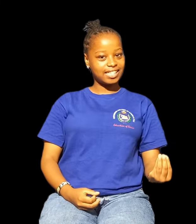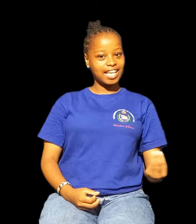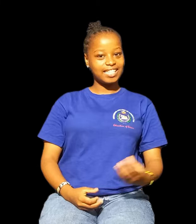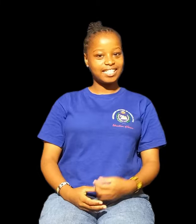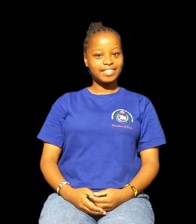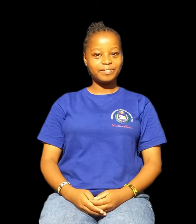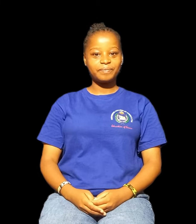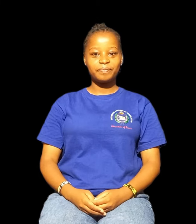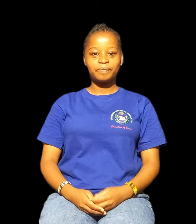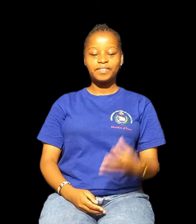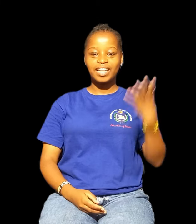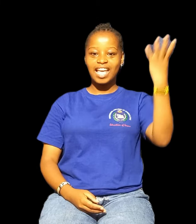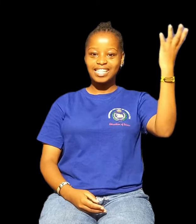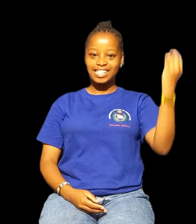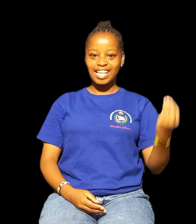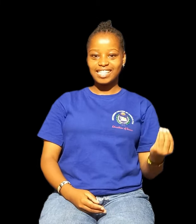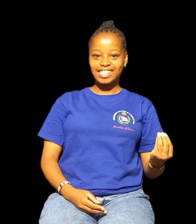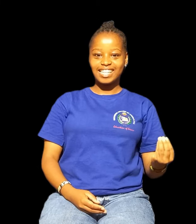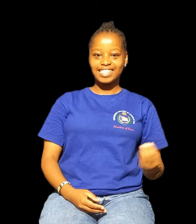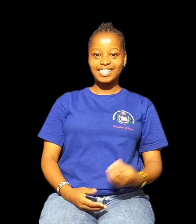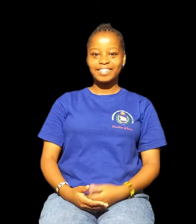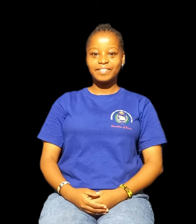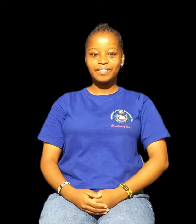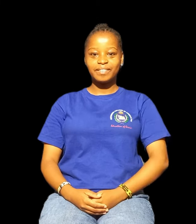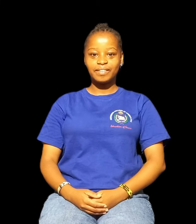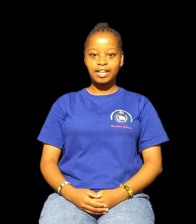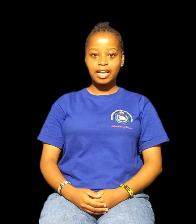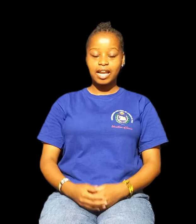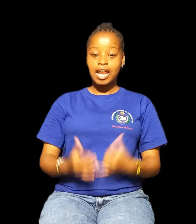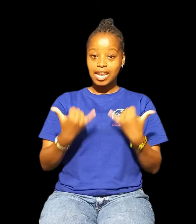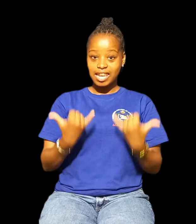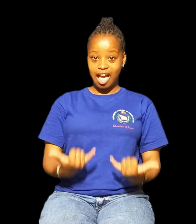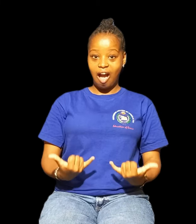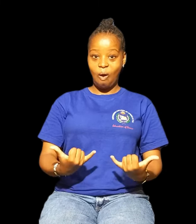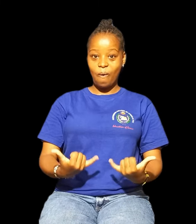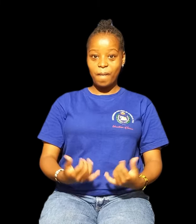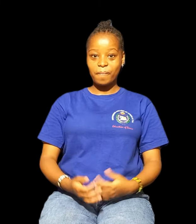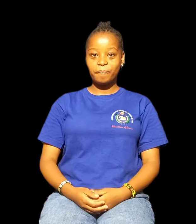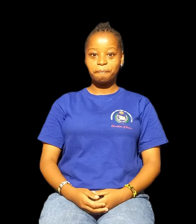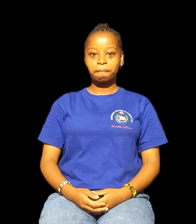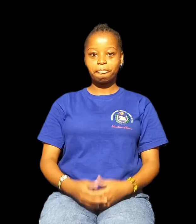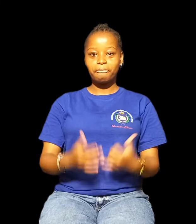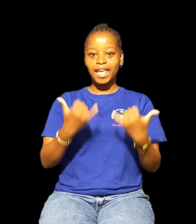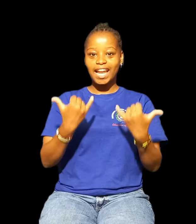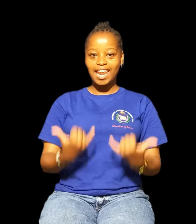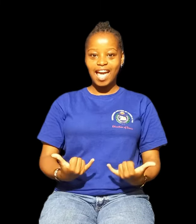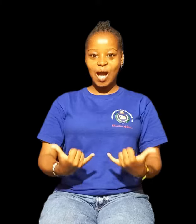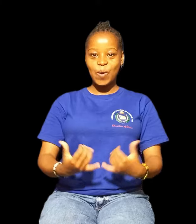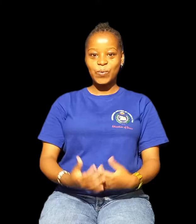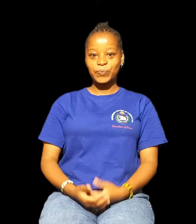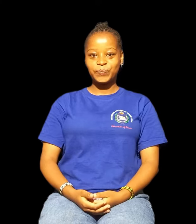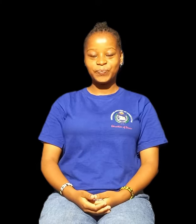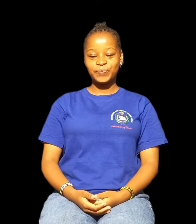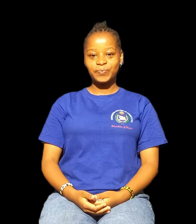Sunset Now Now Now Late